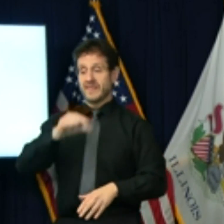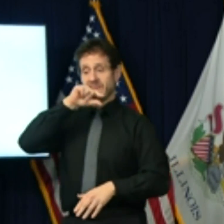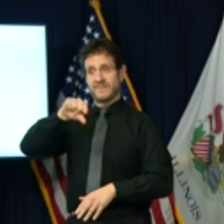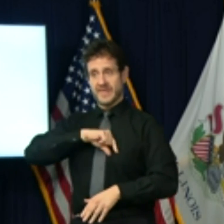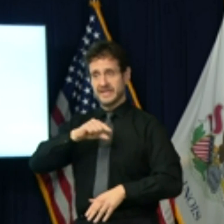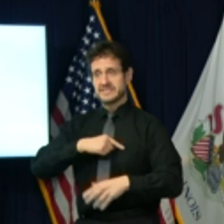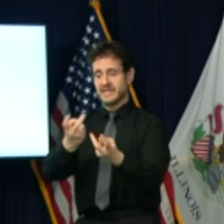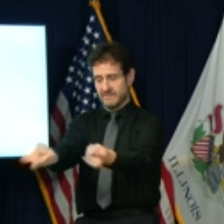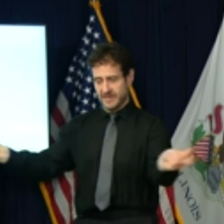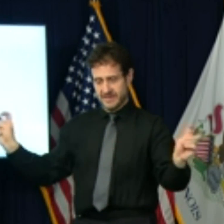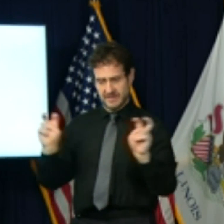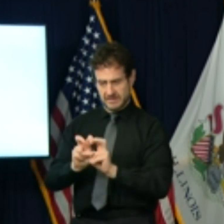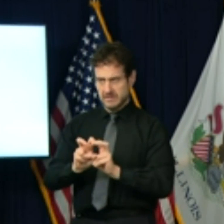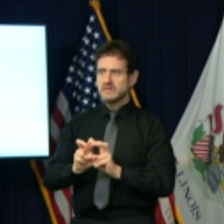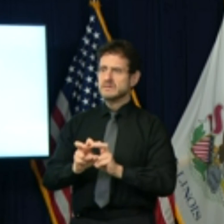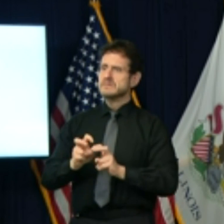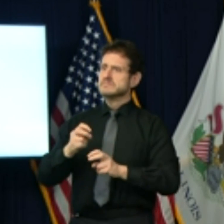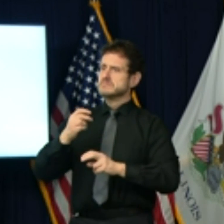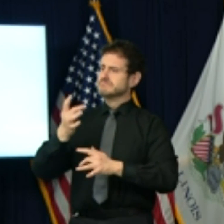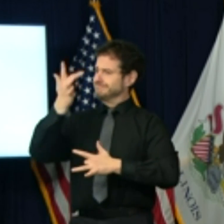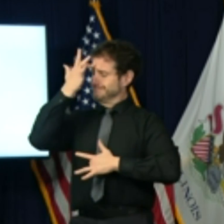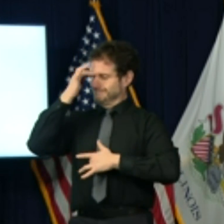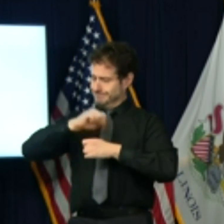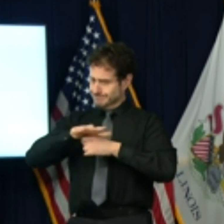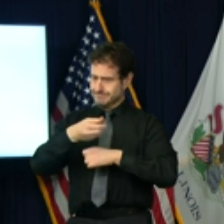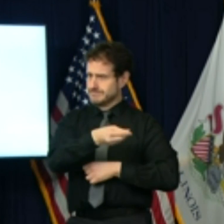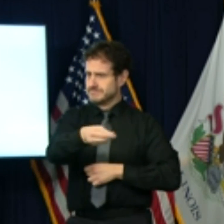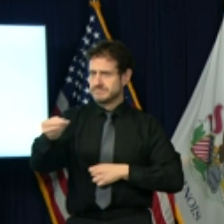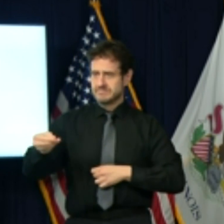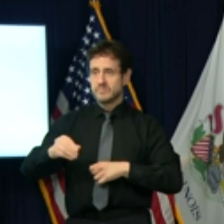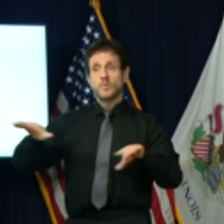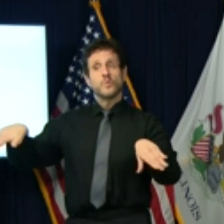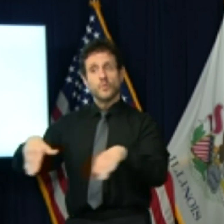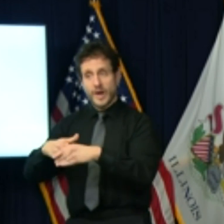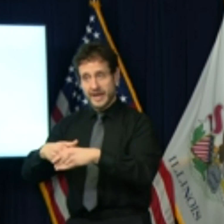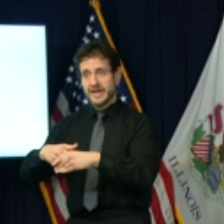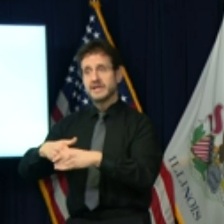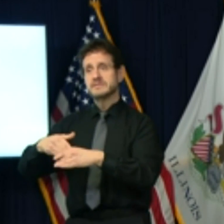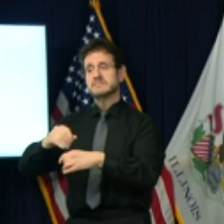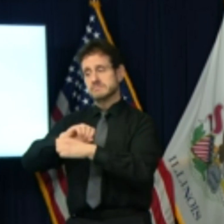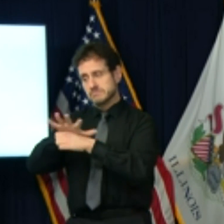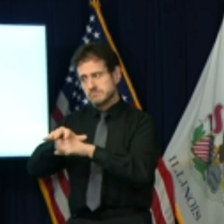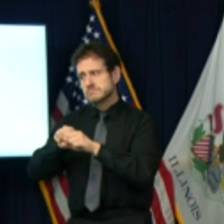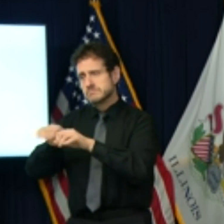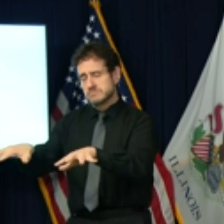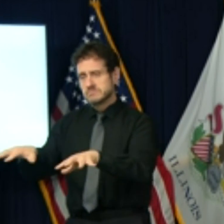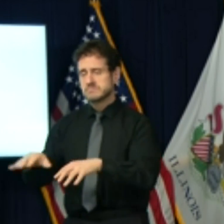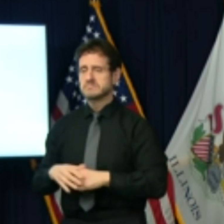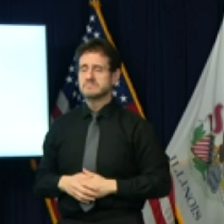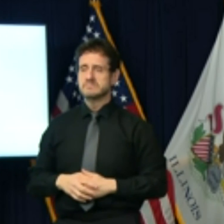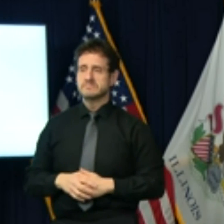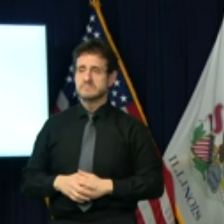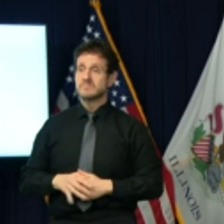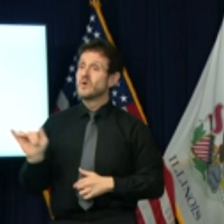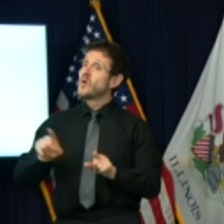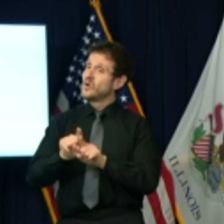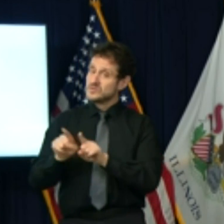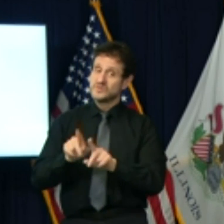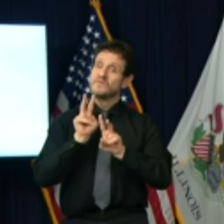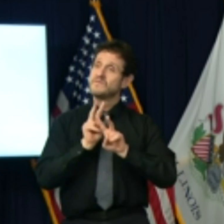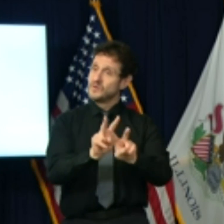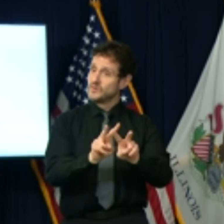It can and will spread at a wedding. And it can and will and has spread at funerals.